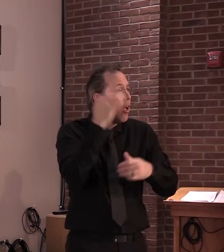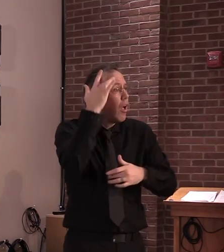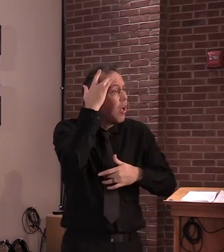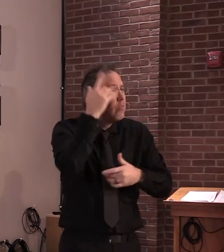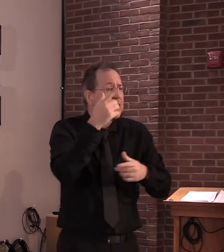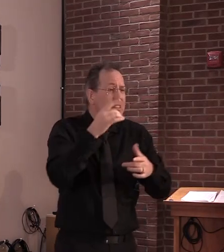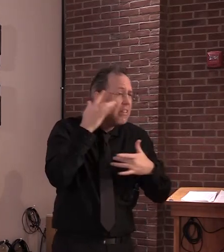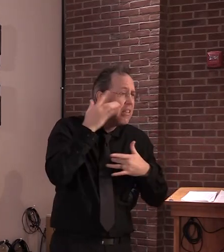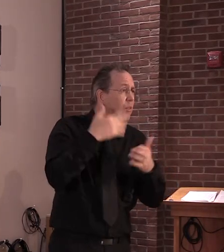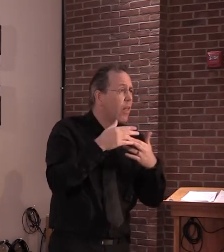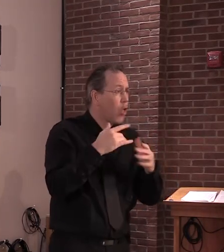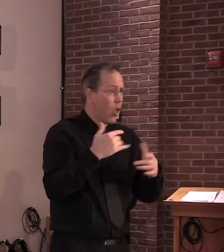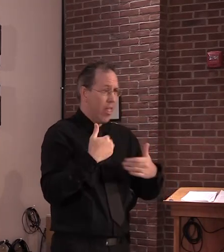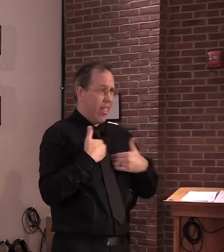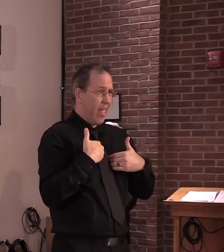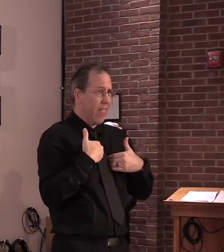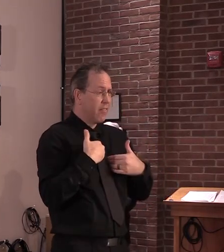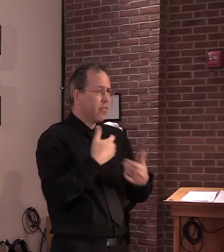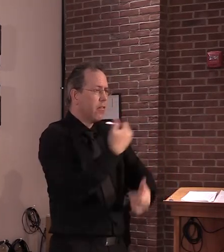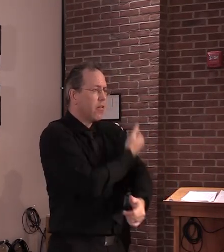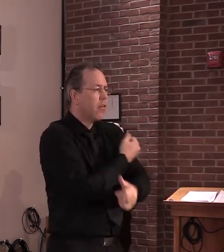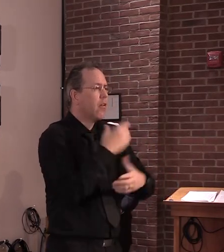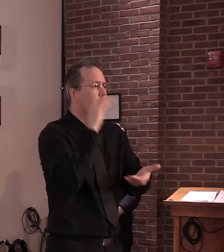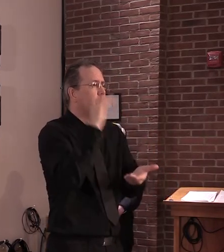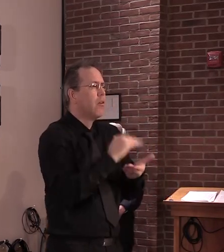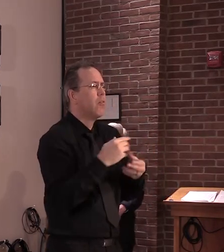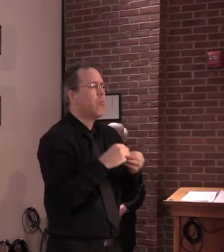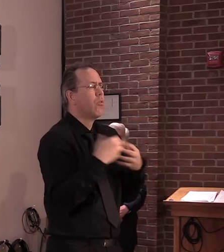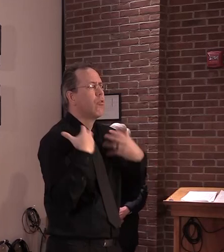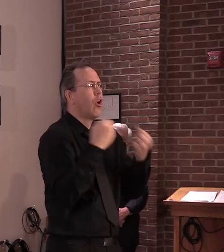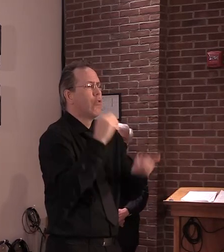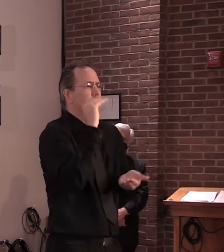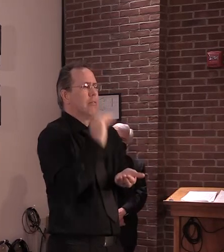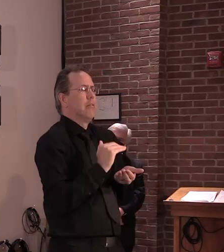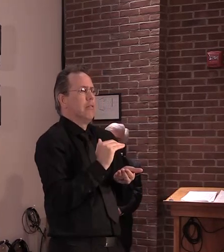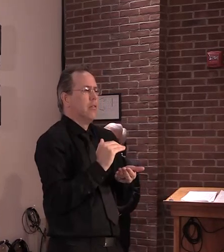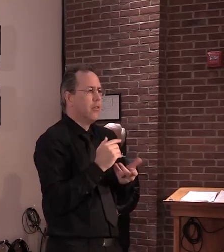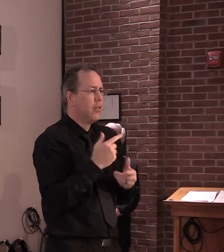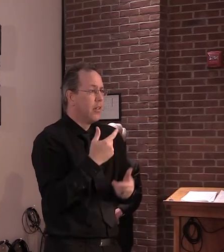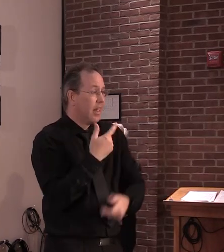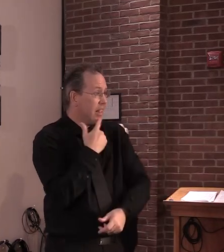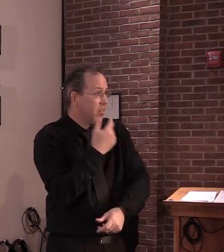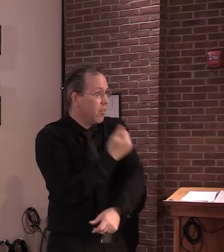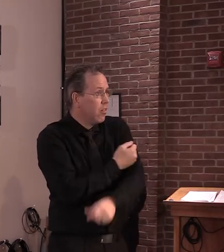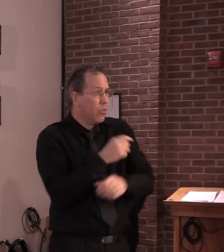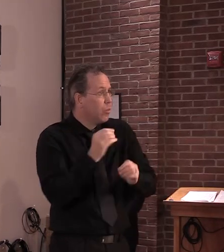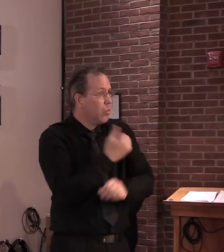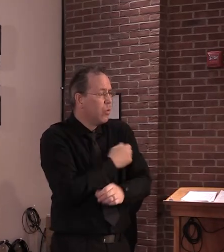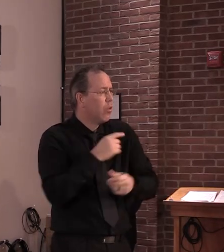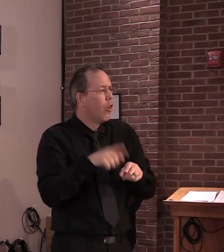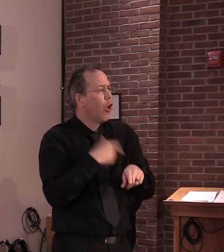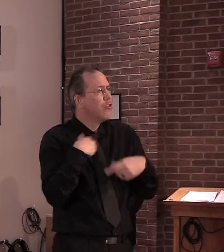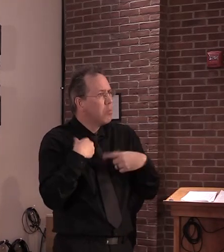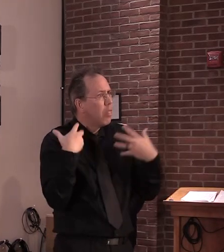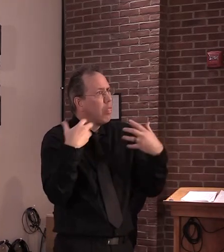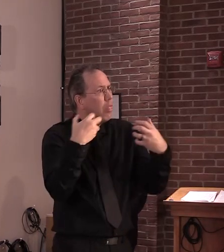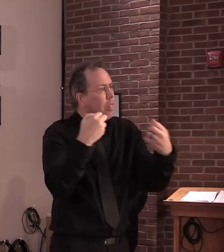our hospitals in Vermont will, this week actually, have access to that medication.